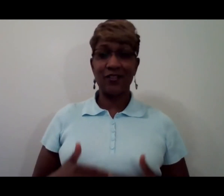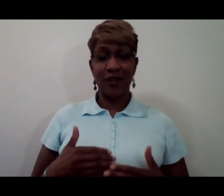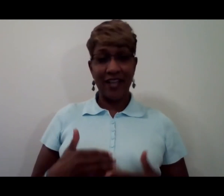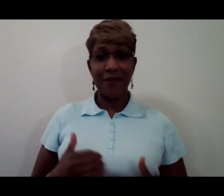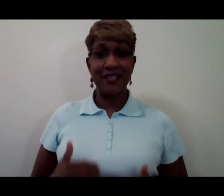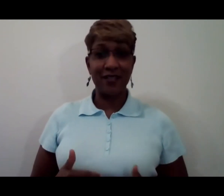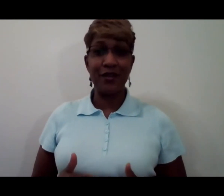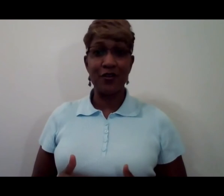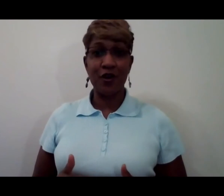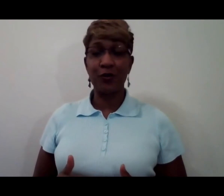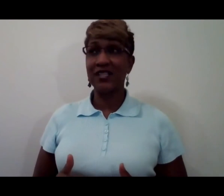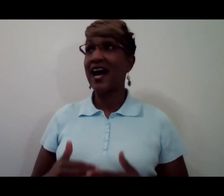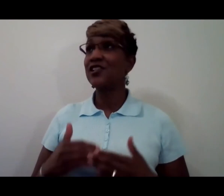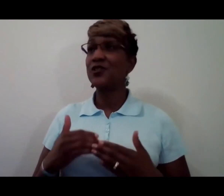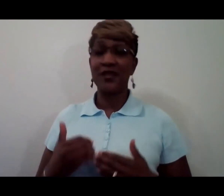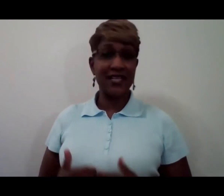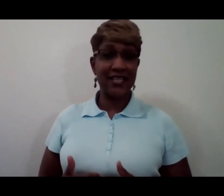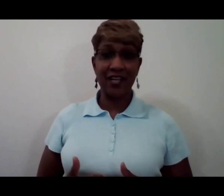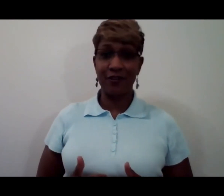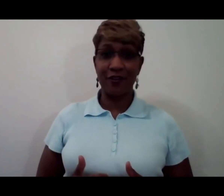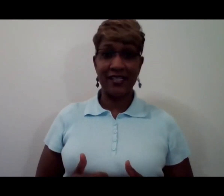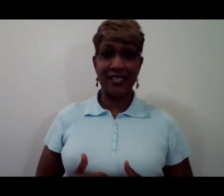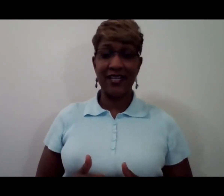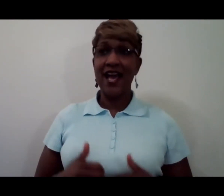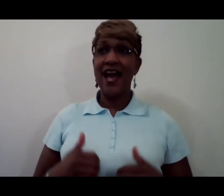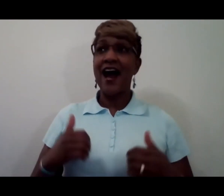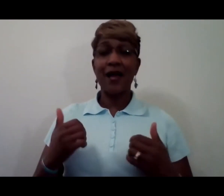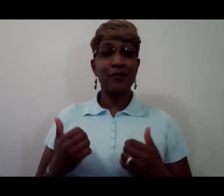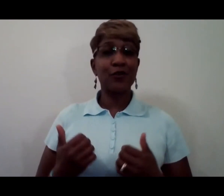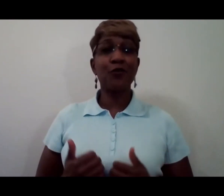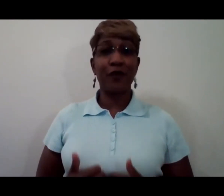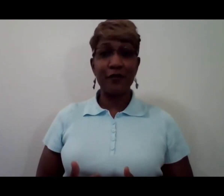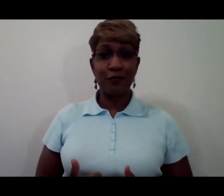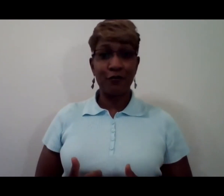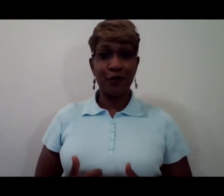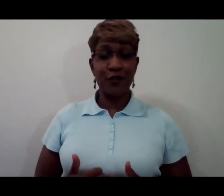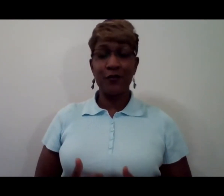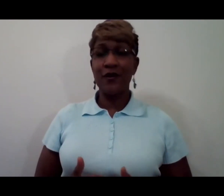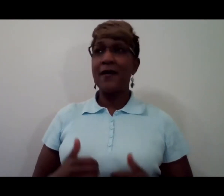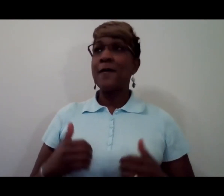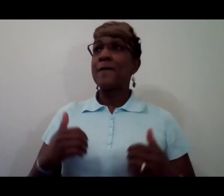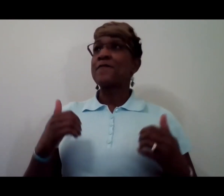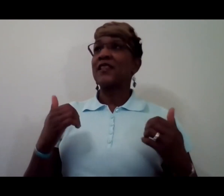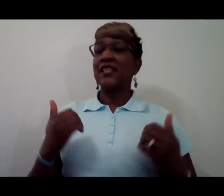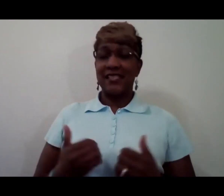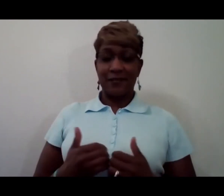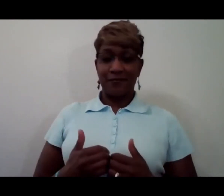to allow me to be your coach I do not take it for granted I am so grateful for you listen